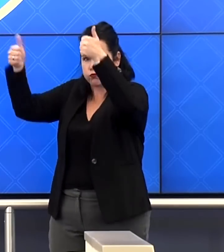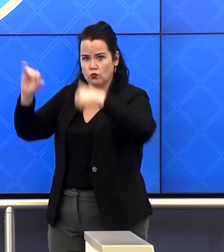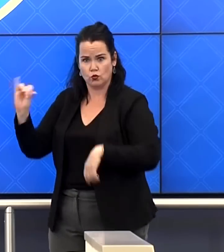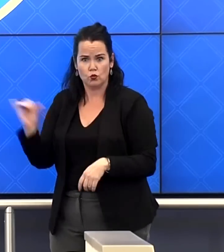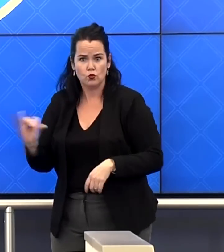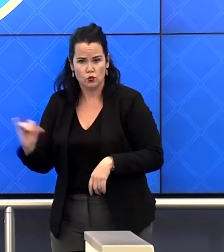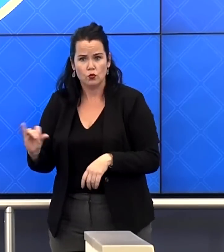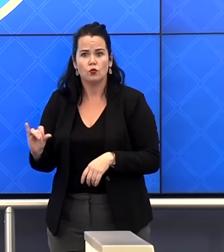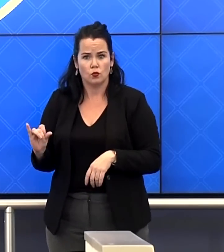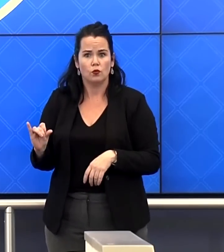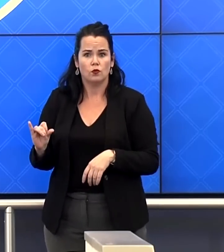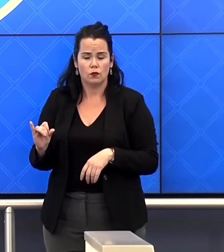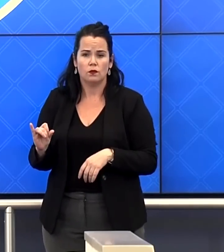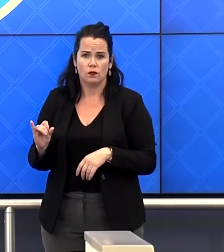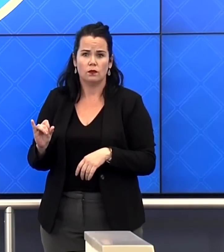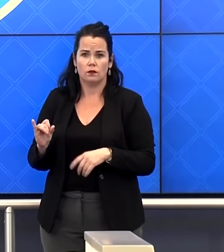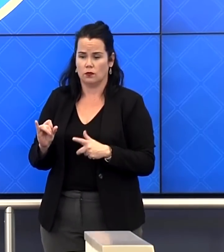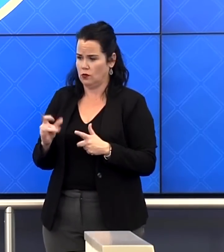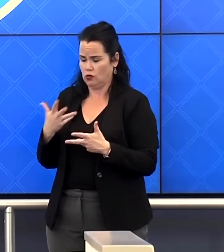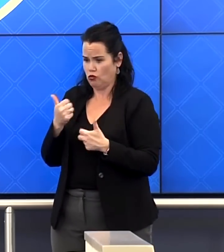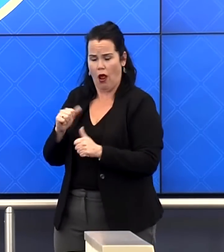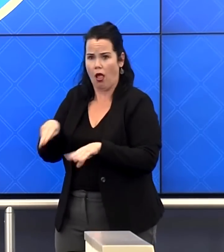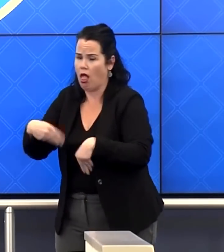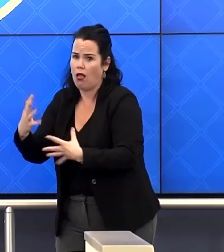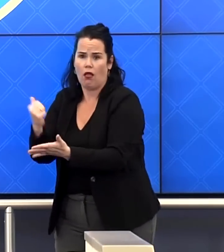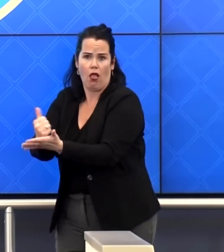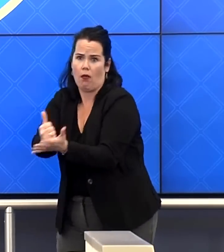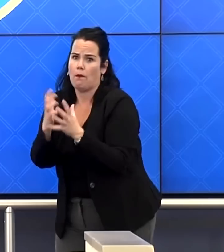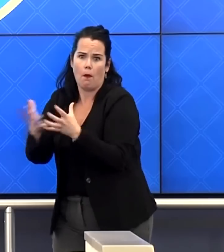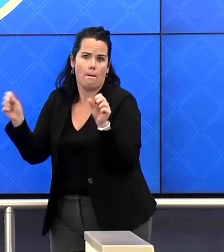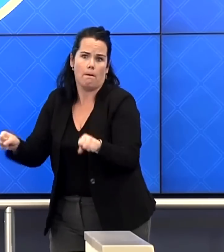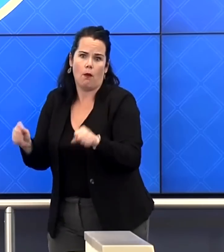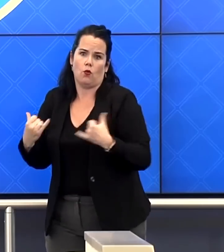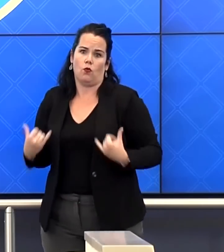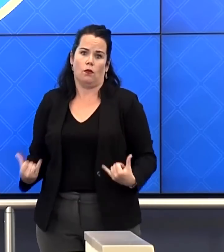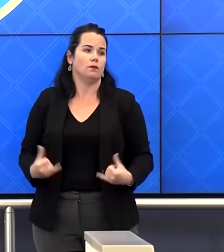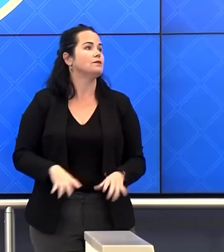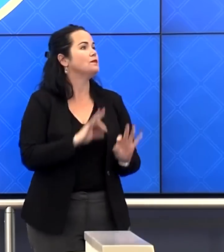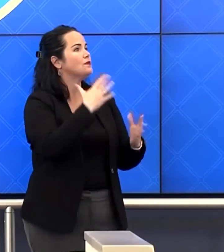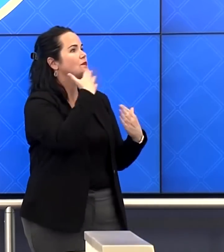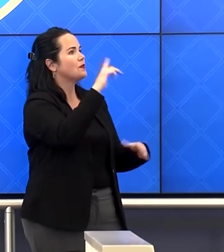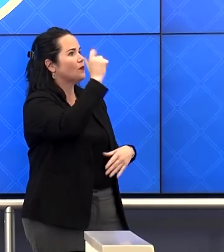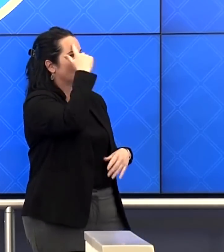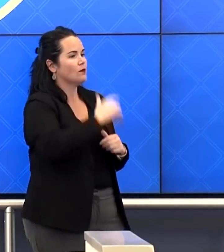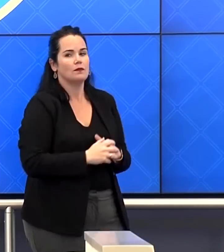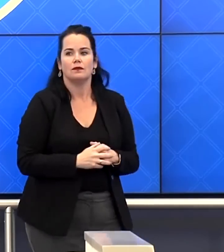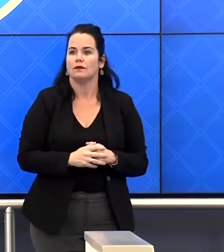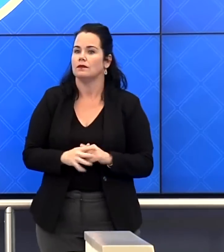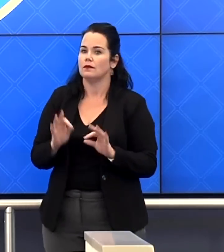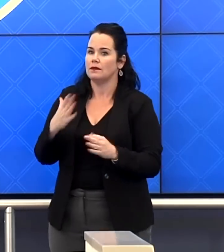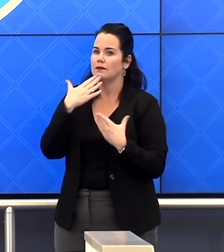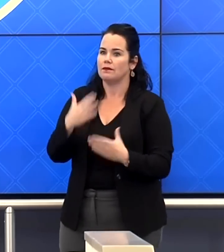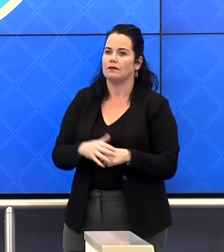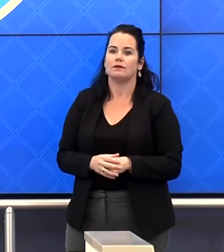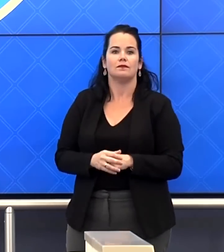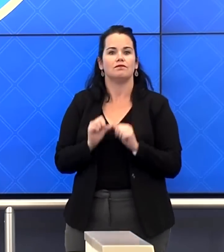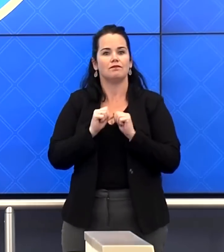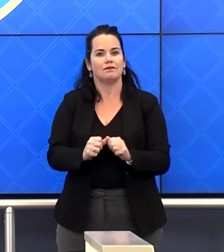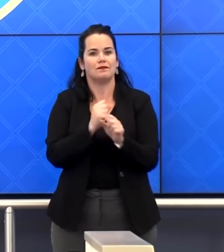absolutely doing everything we can to help people right now. Thank you. Okay. Thank you. Stay safe.